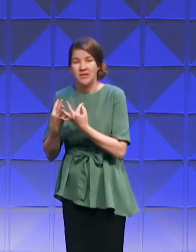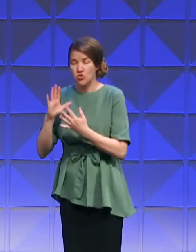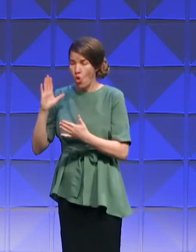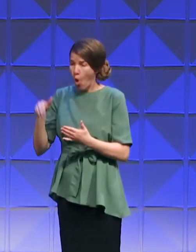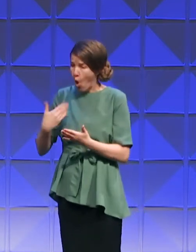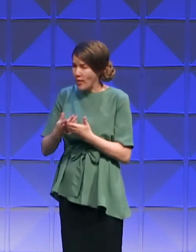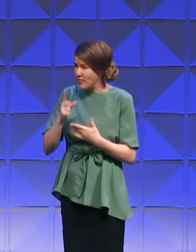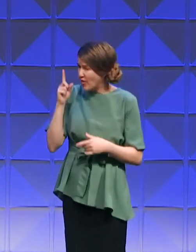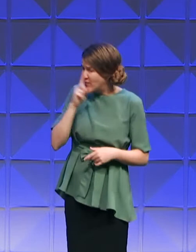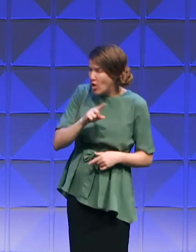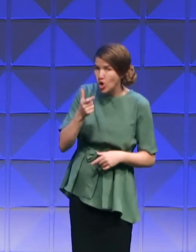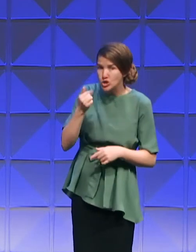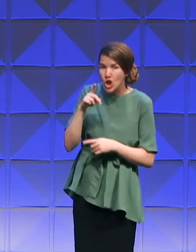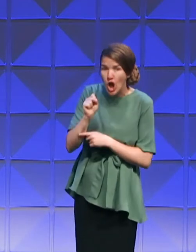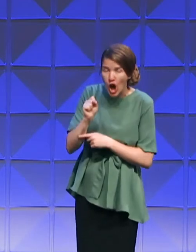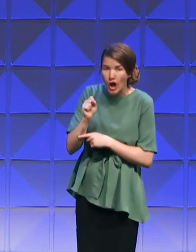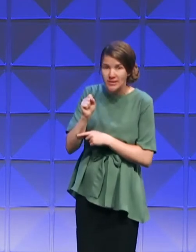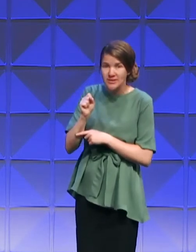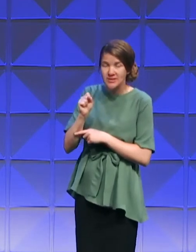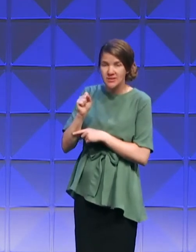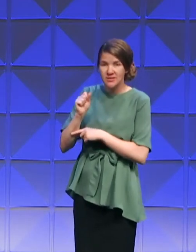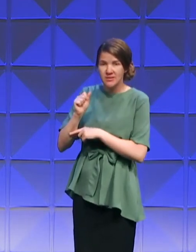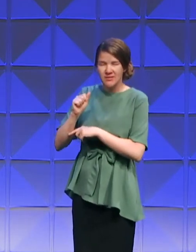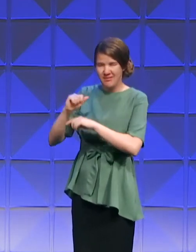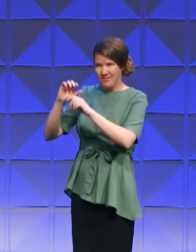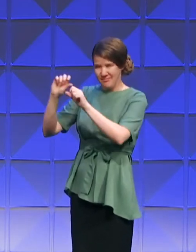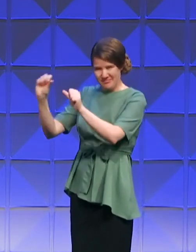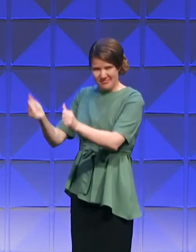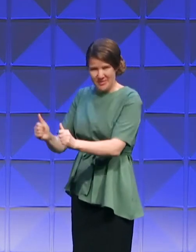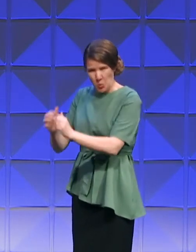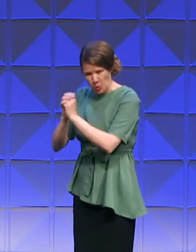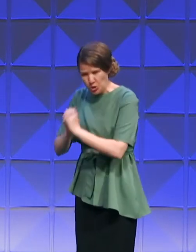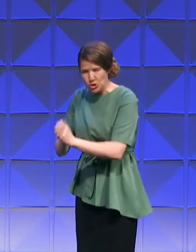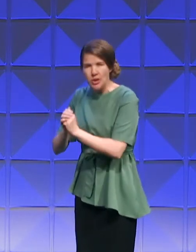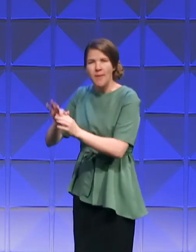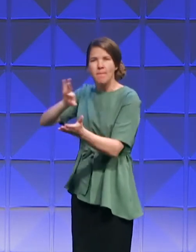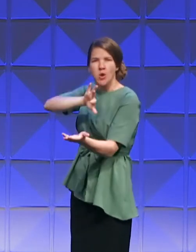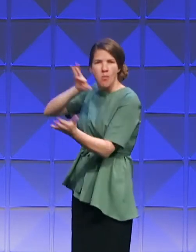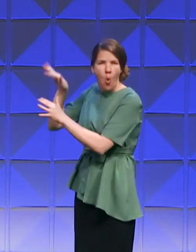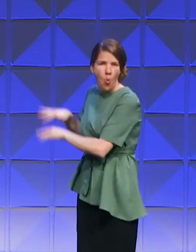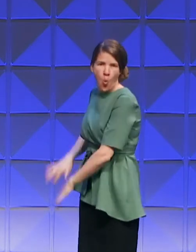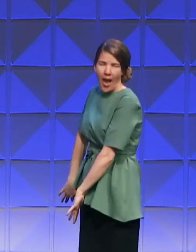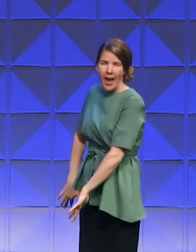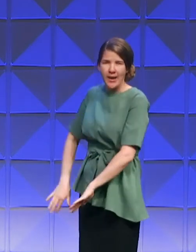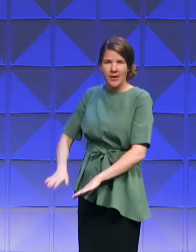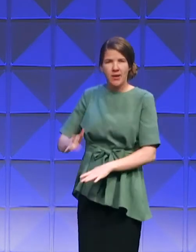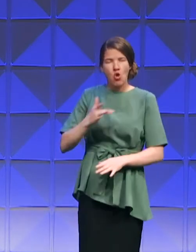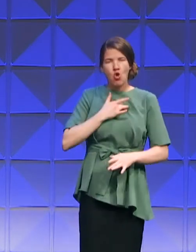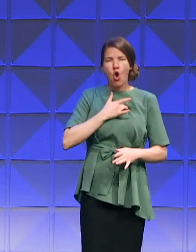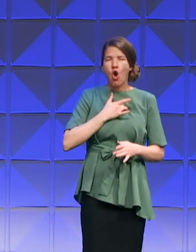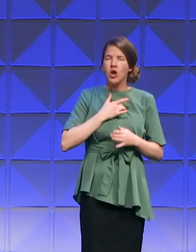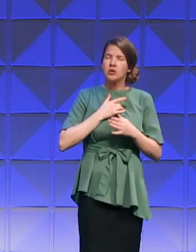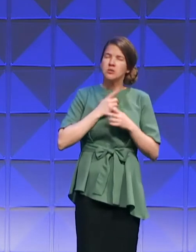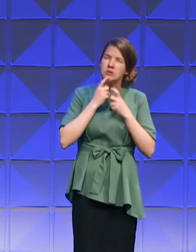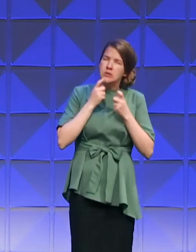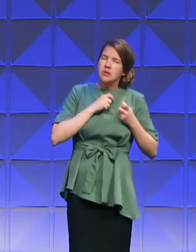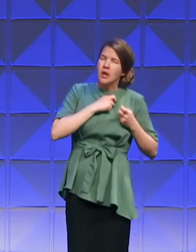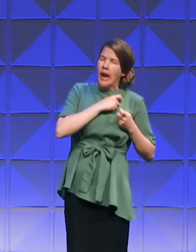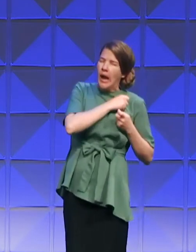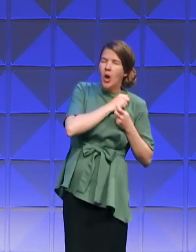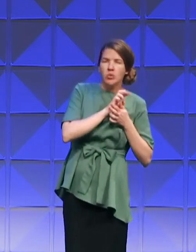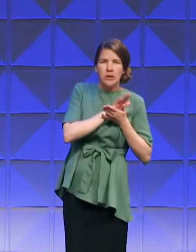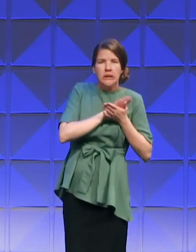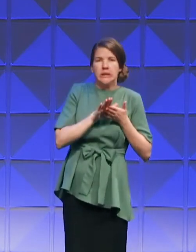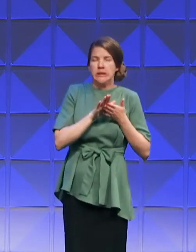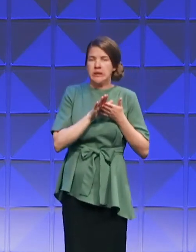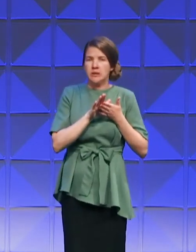Put away all those idols, and let's get clean. Let's go back to home. Let's return back to Bethel. And